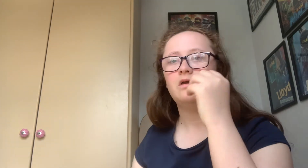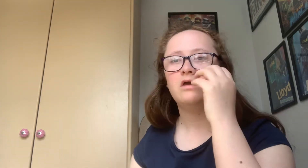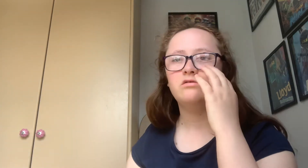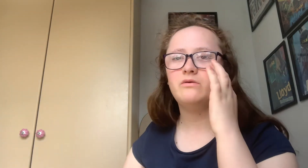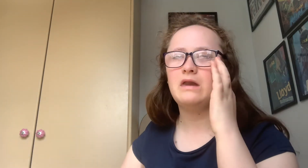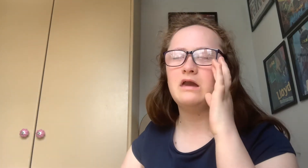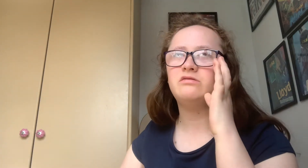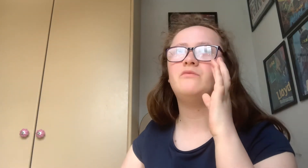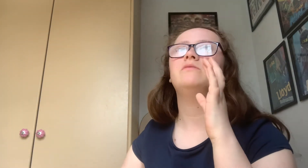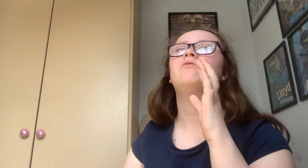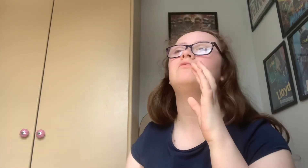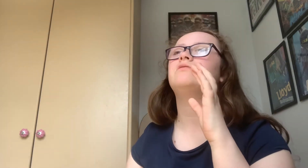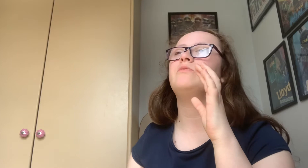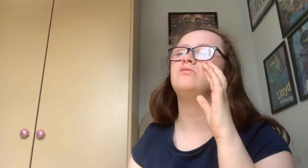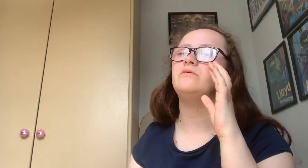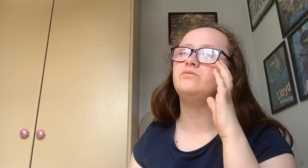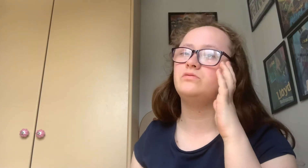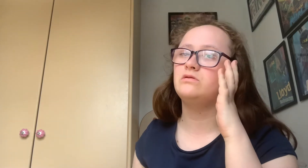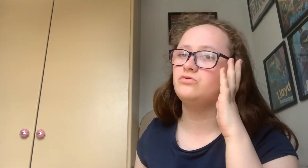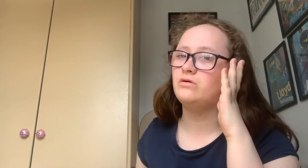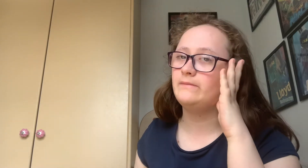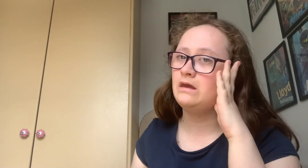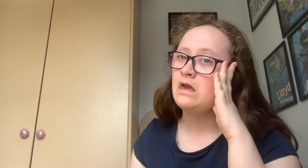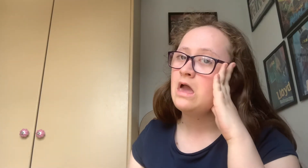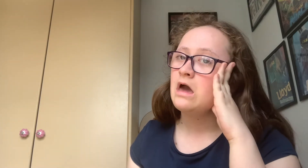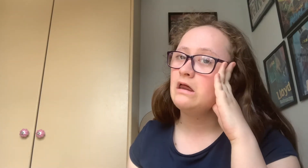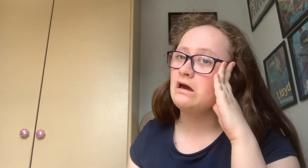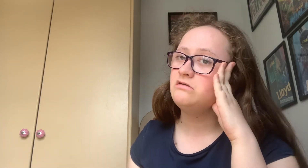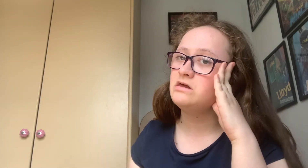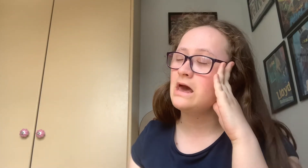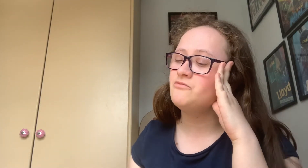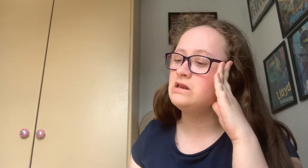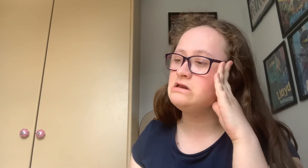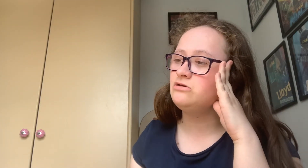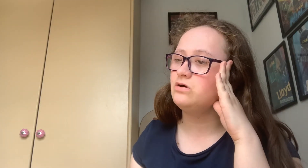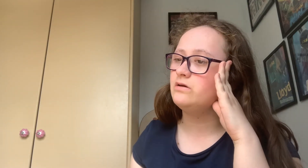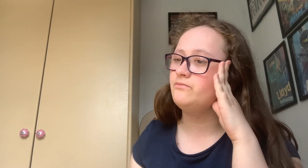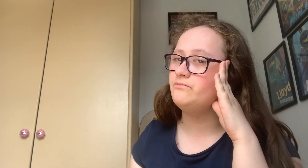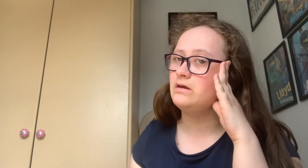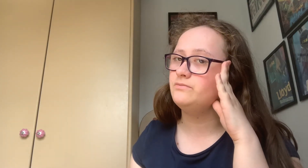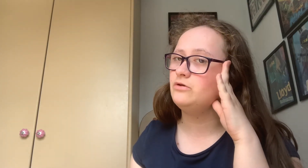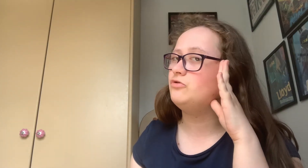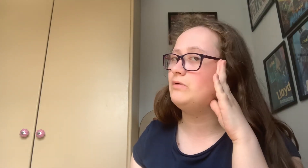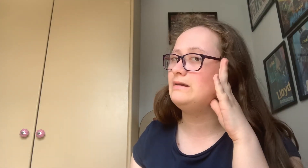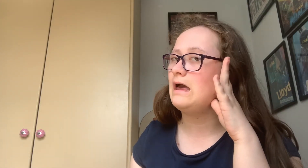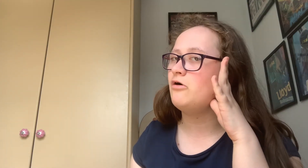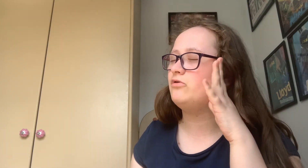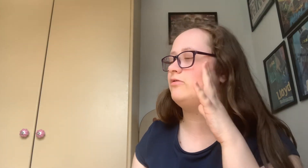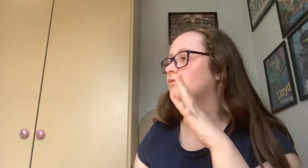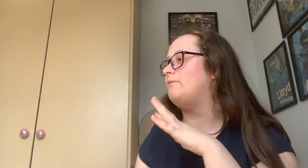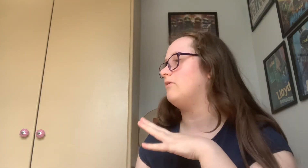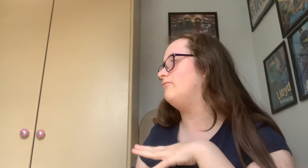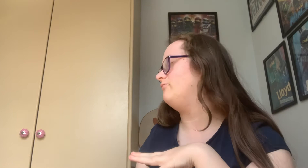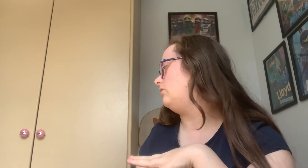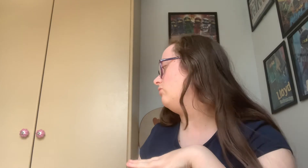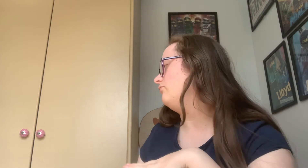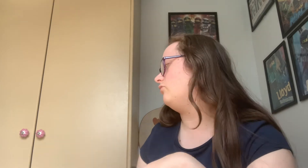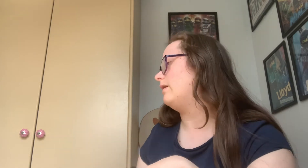Sorry guys that was in Polish because this was annoying me like I said I'm really annoying the best mister right now because of the fact of the dude talk a